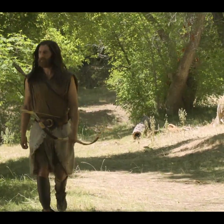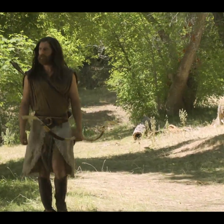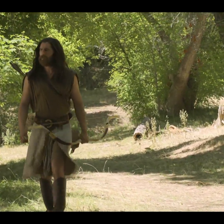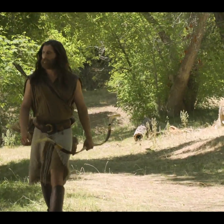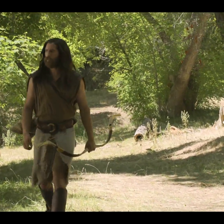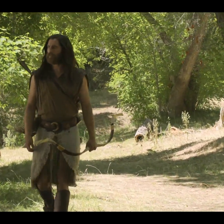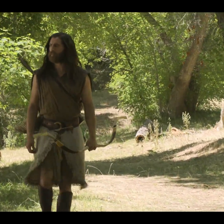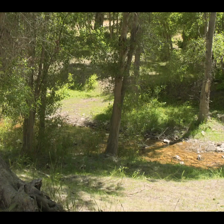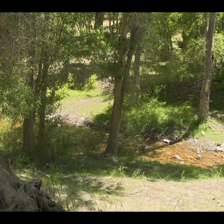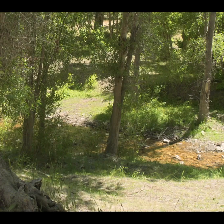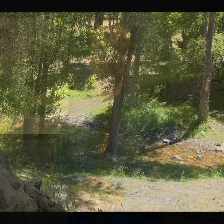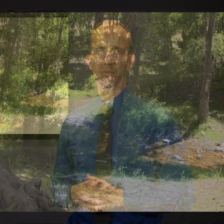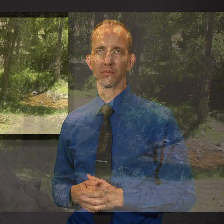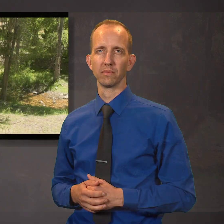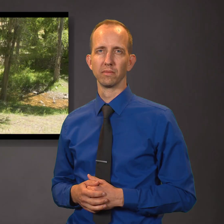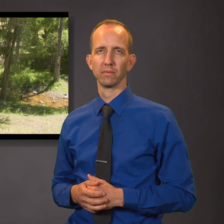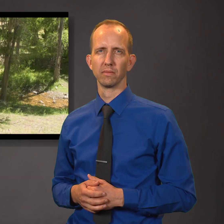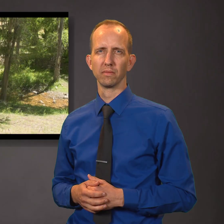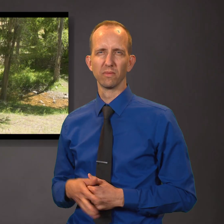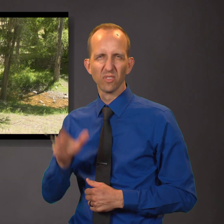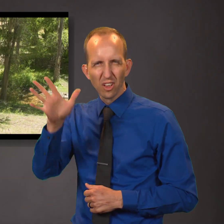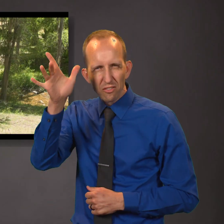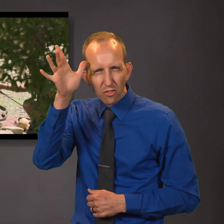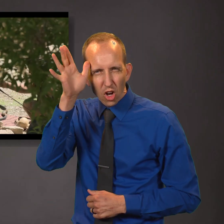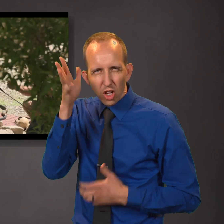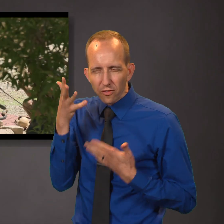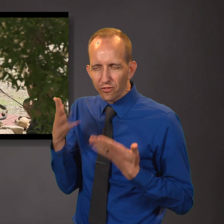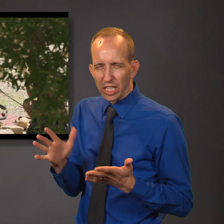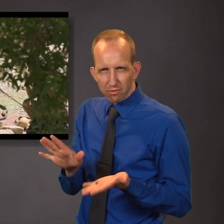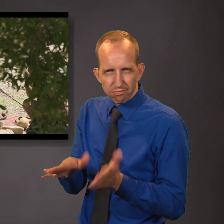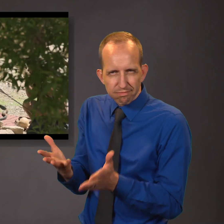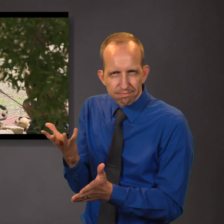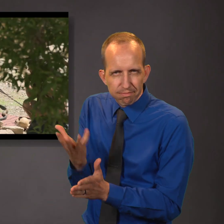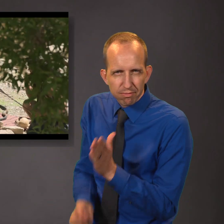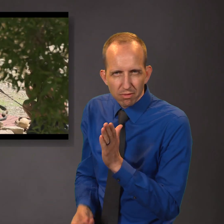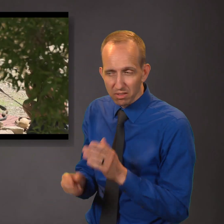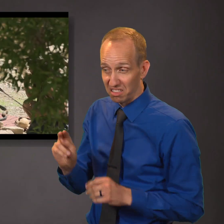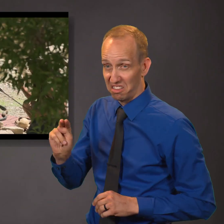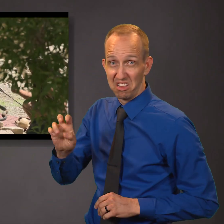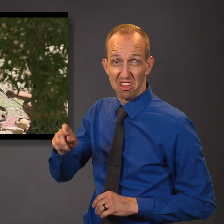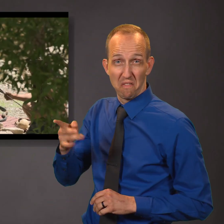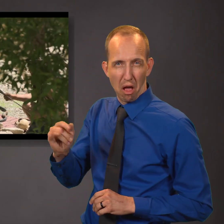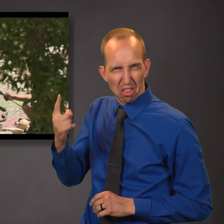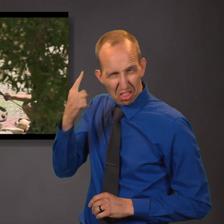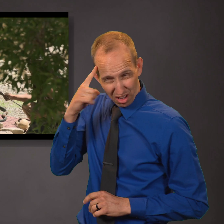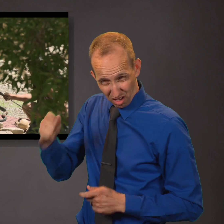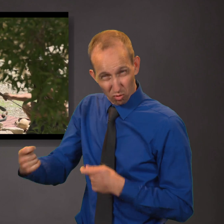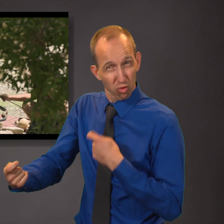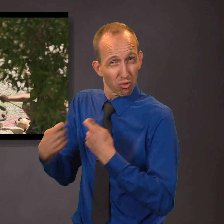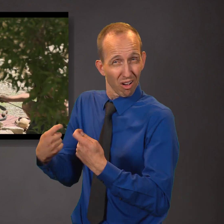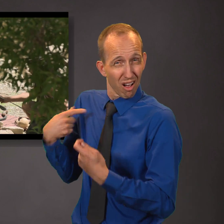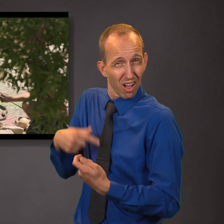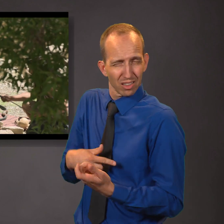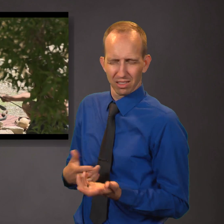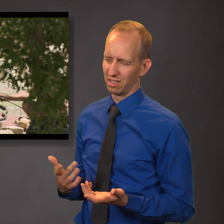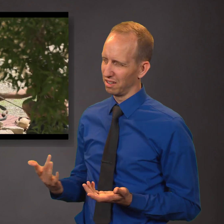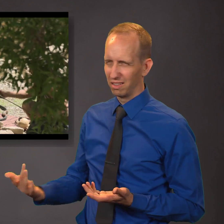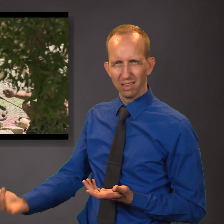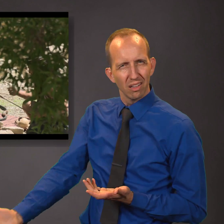With father gone, Nephi thinks to rule over us. We have had much trial because of him. It belongs to us to rule